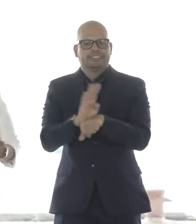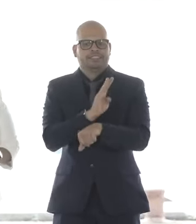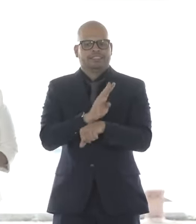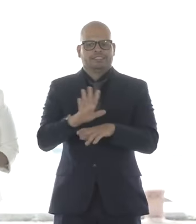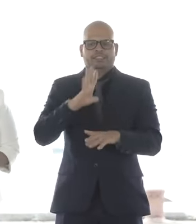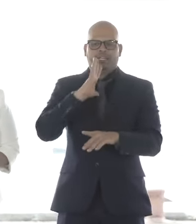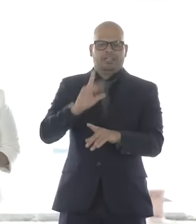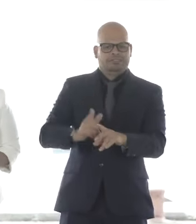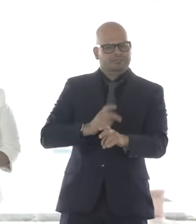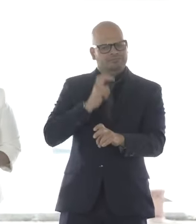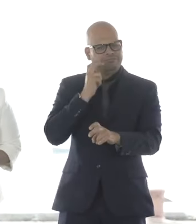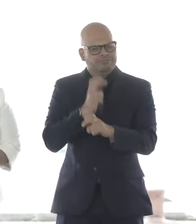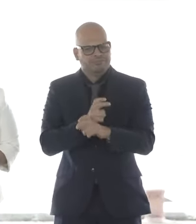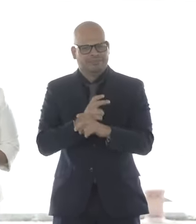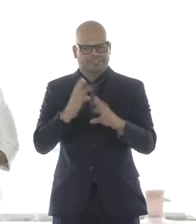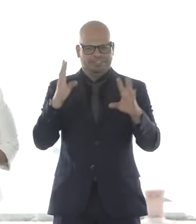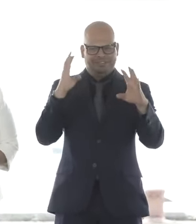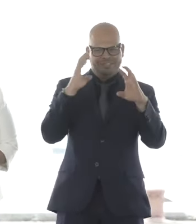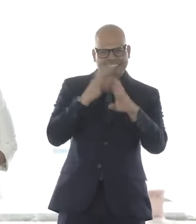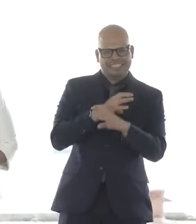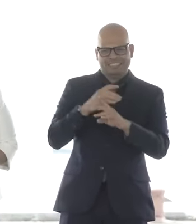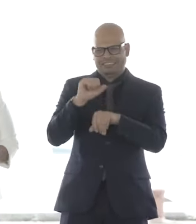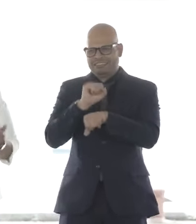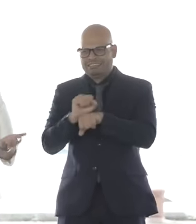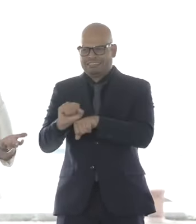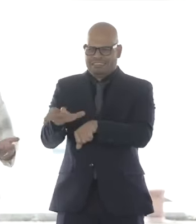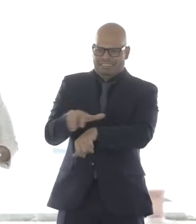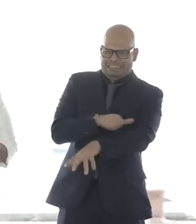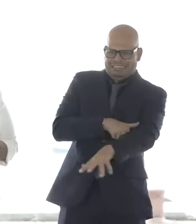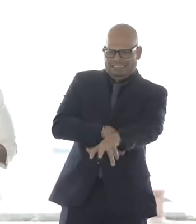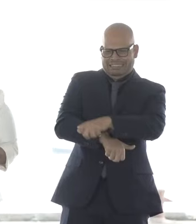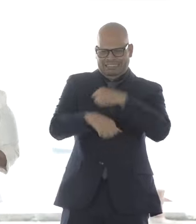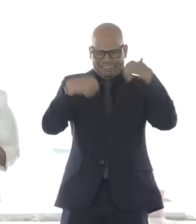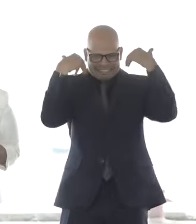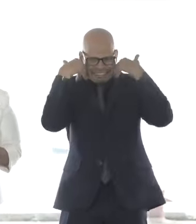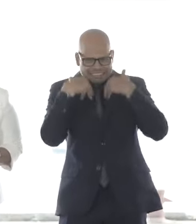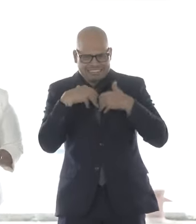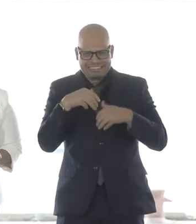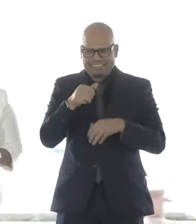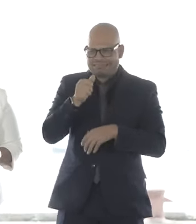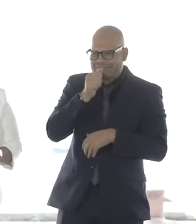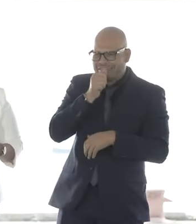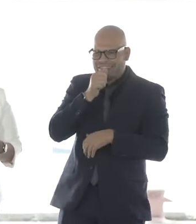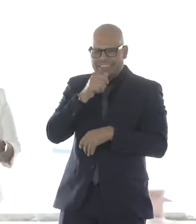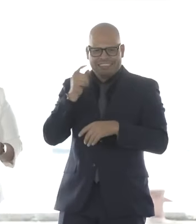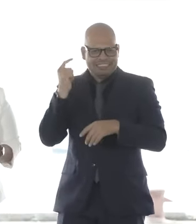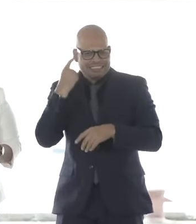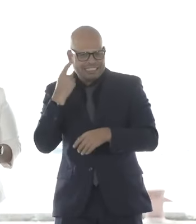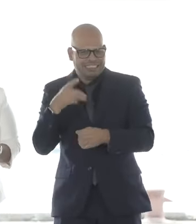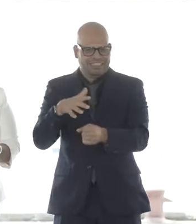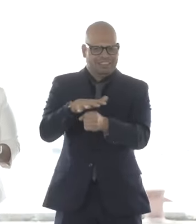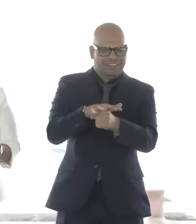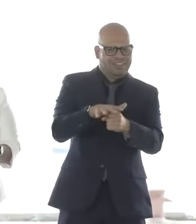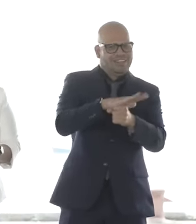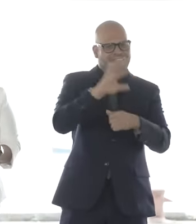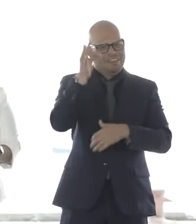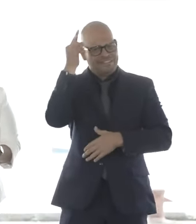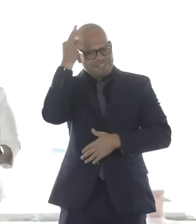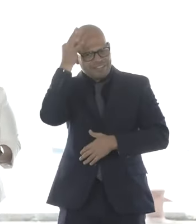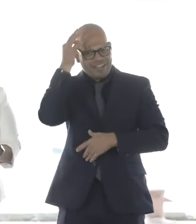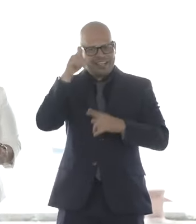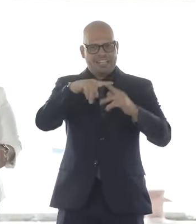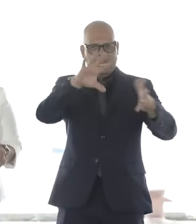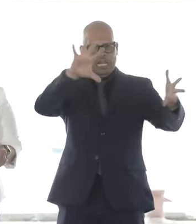takes all of our best efforts, public sector, private sector, local government, state government, federal government, coming together to make it happen.